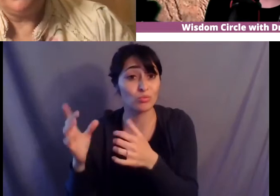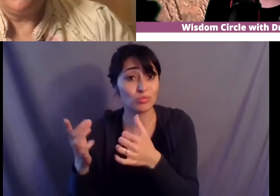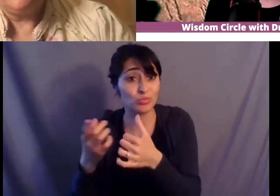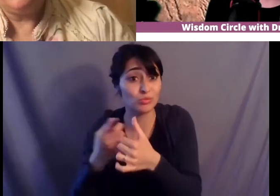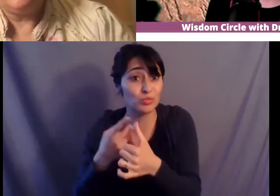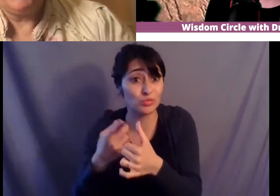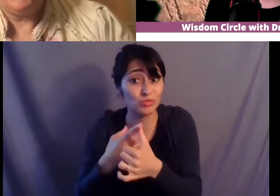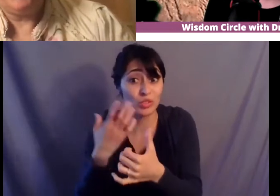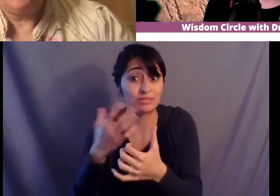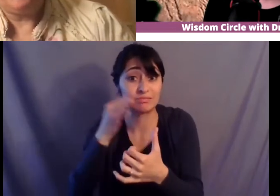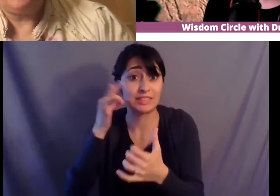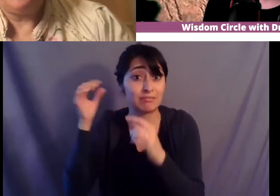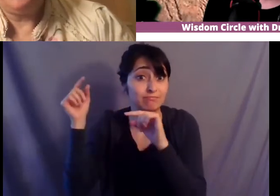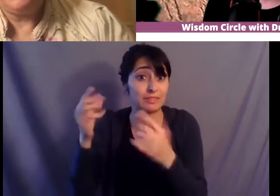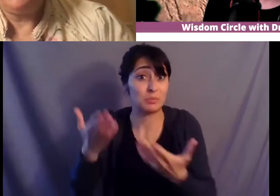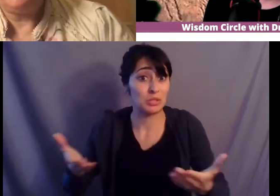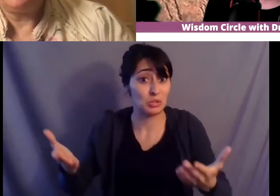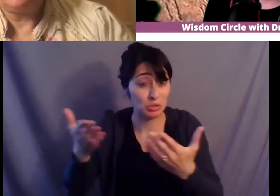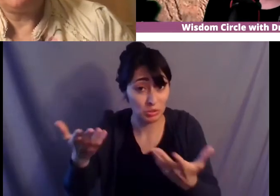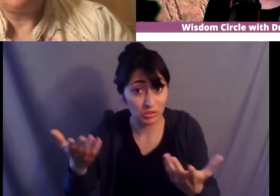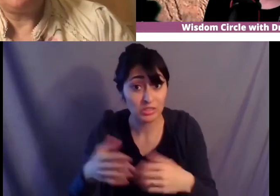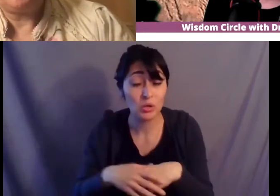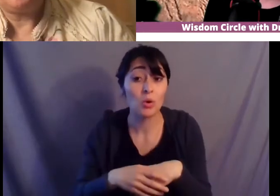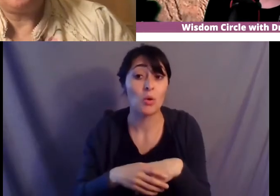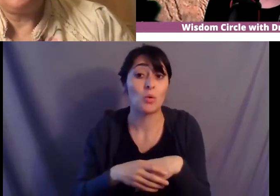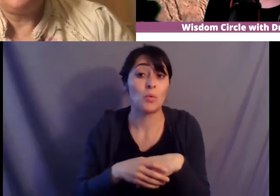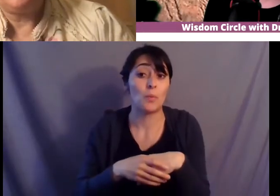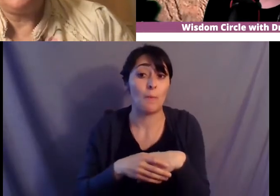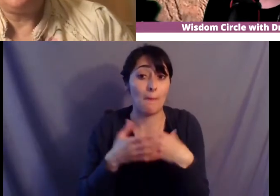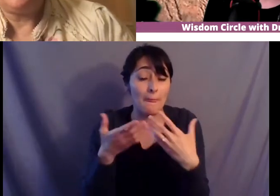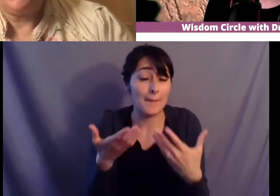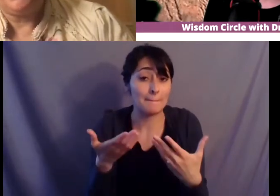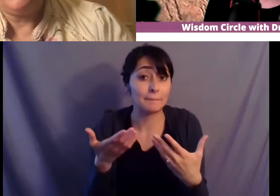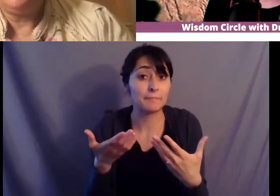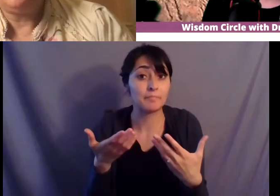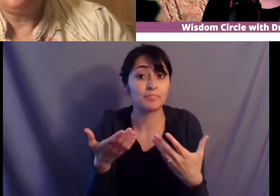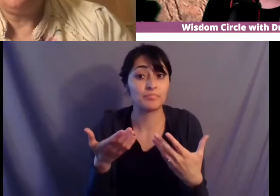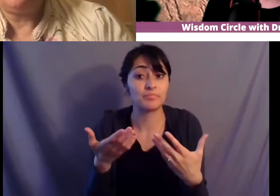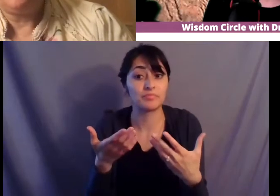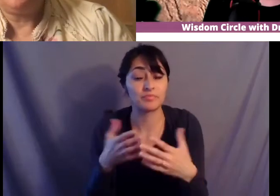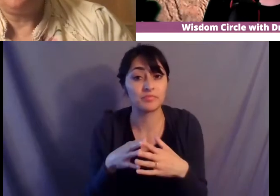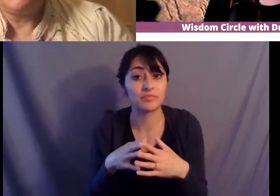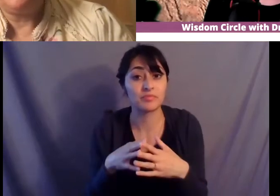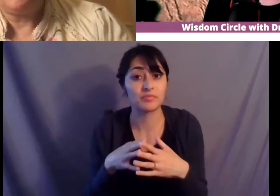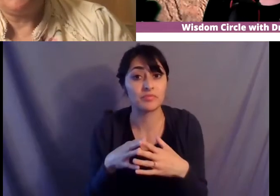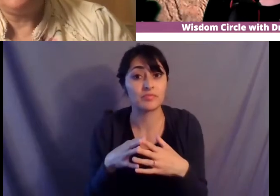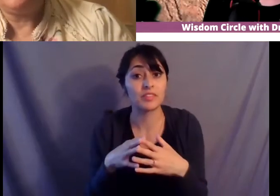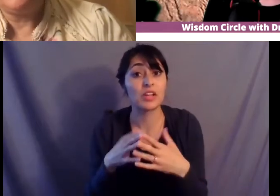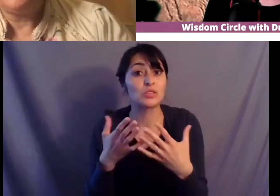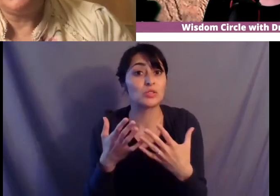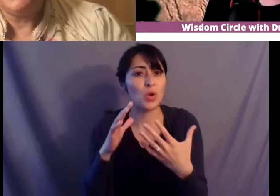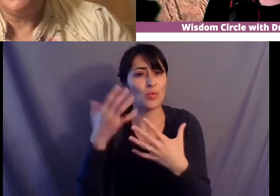so these these these these kinds of the way the